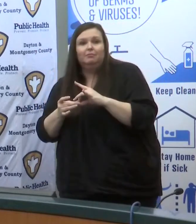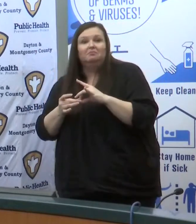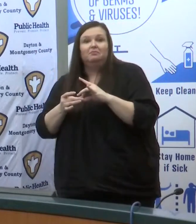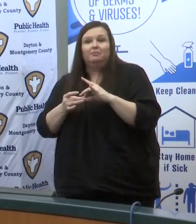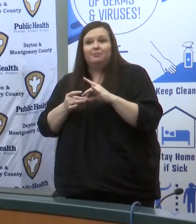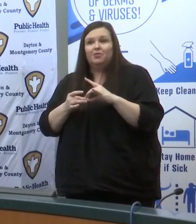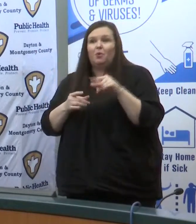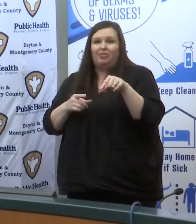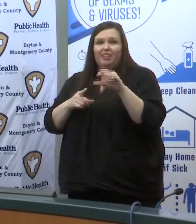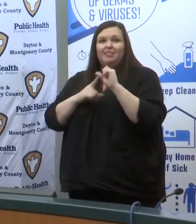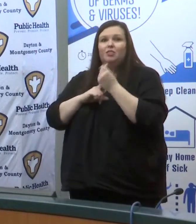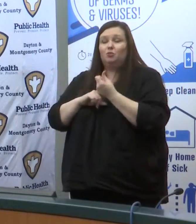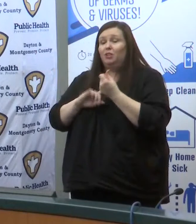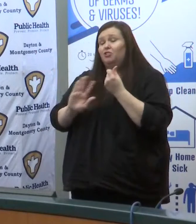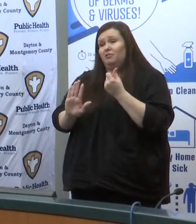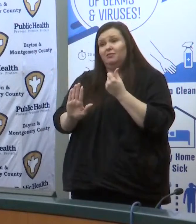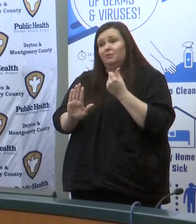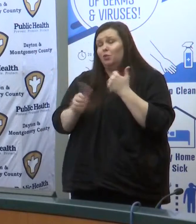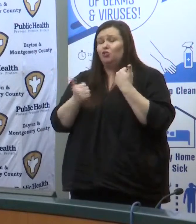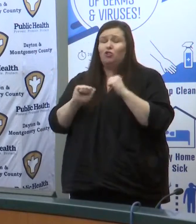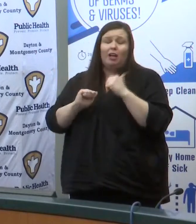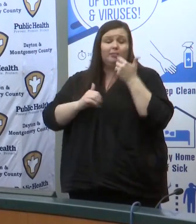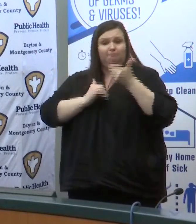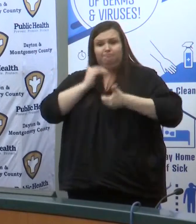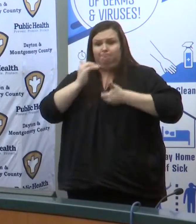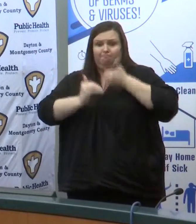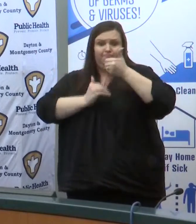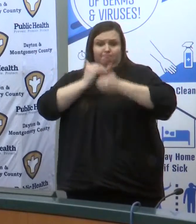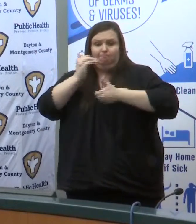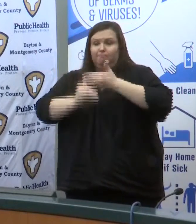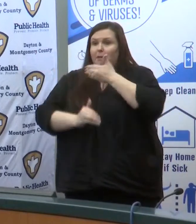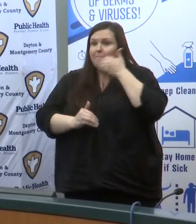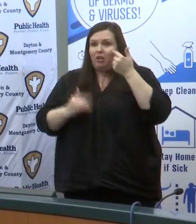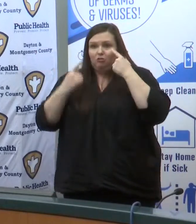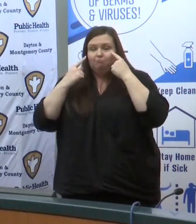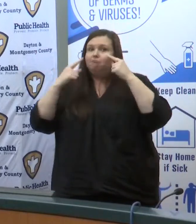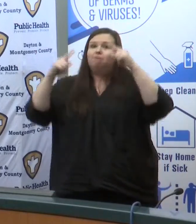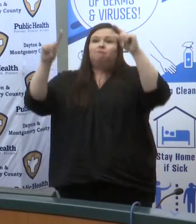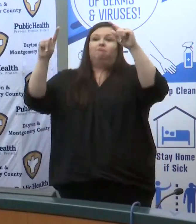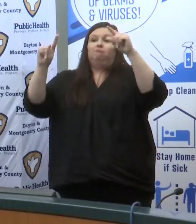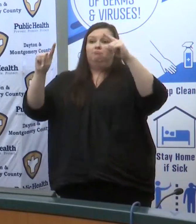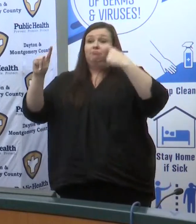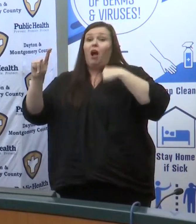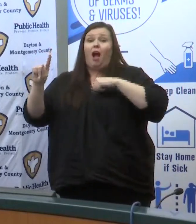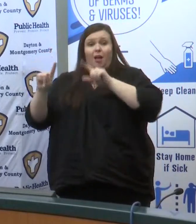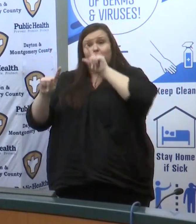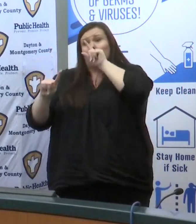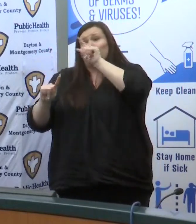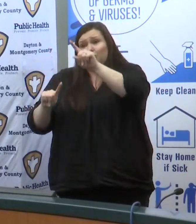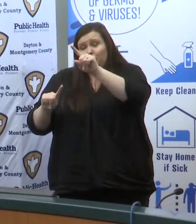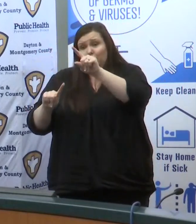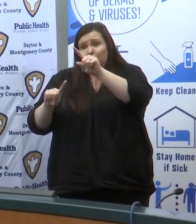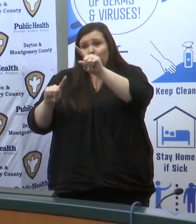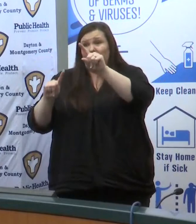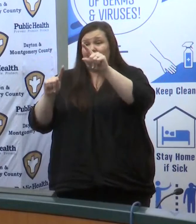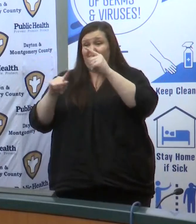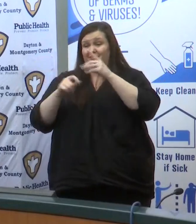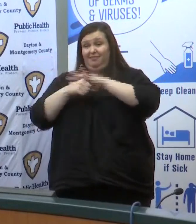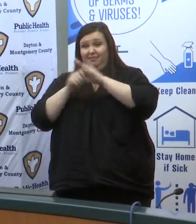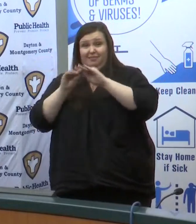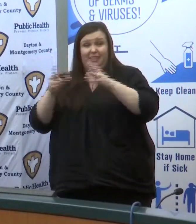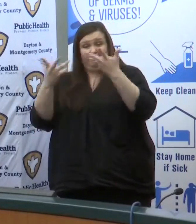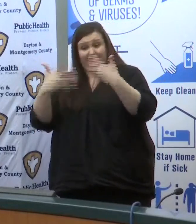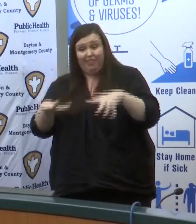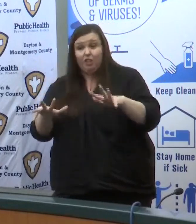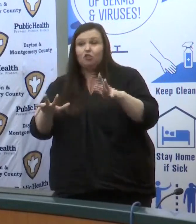situation better get through it and get on the other side and and uh i'm convinced we're going to be stronger better better once we get on the other side